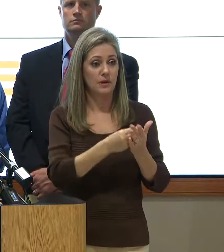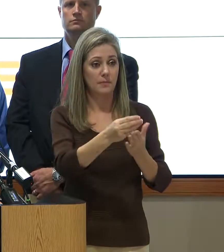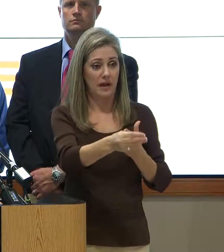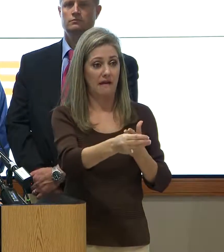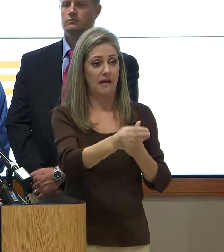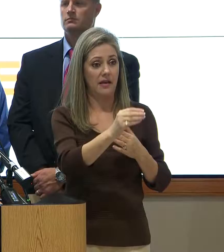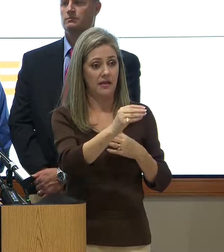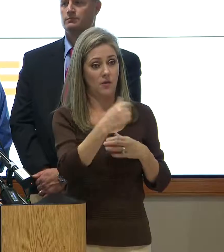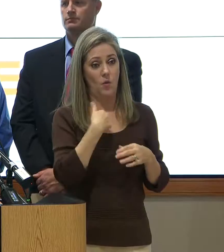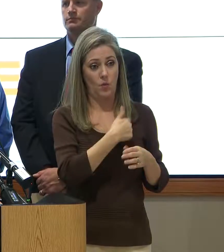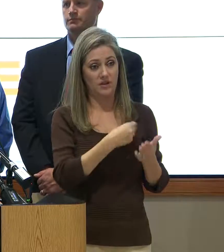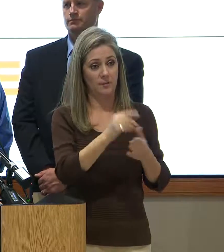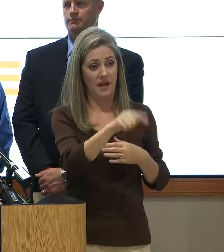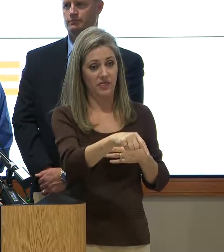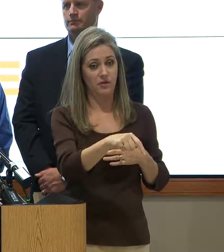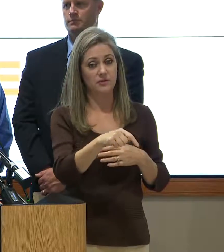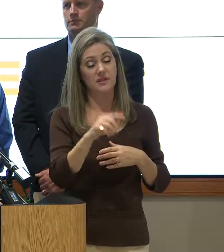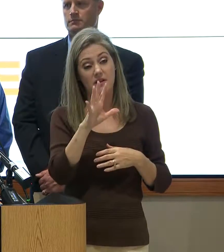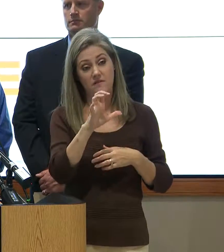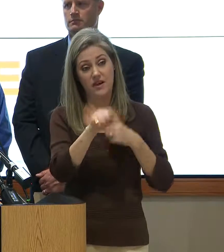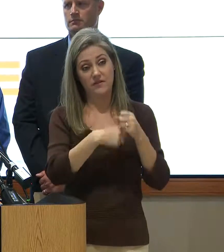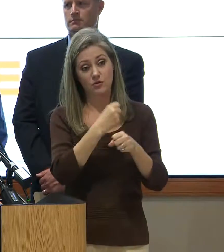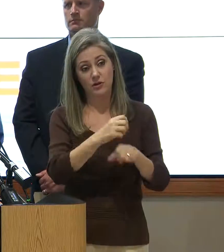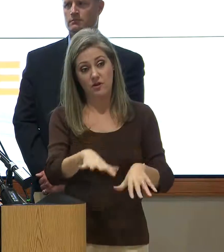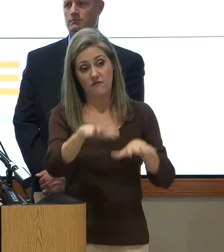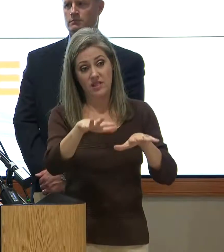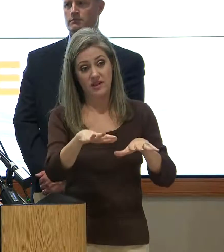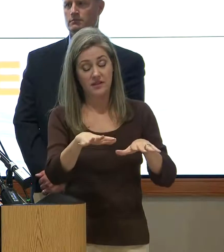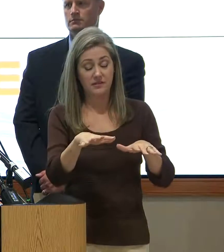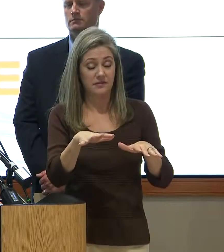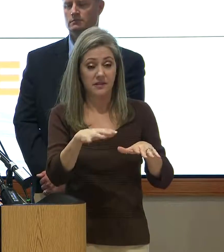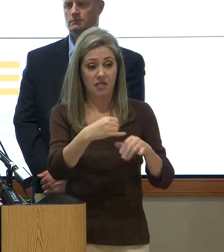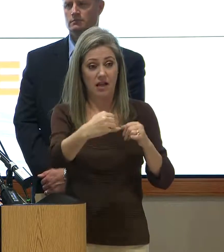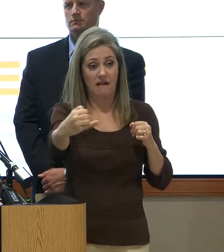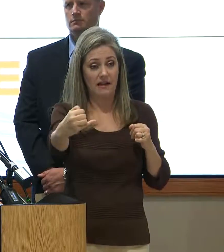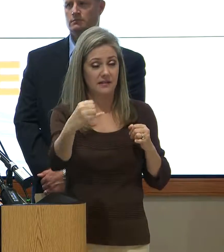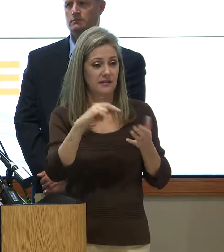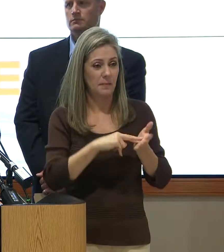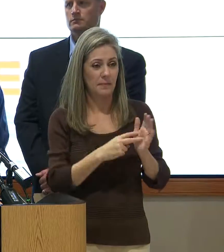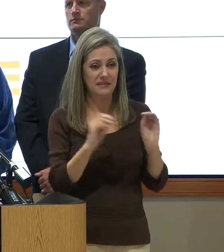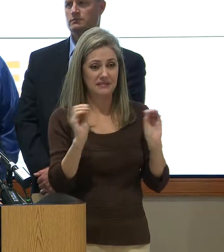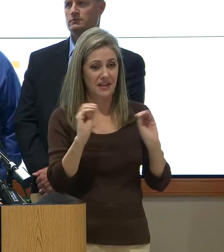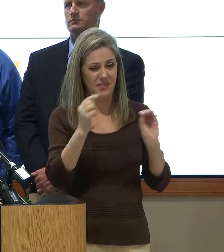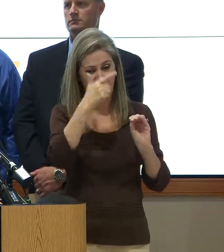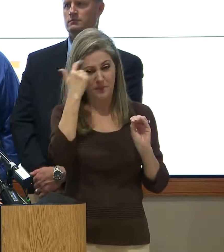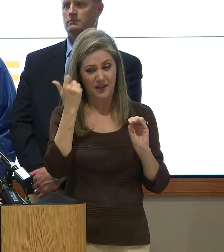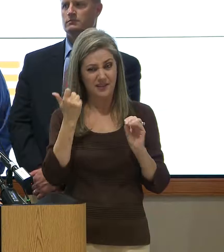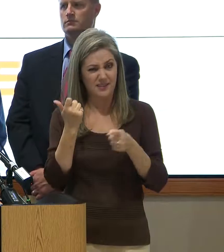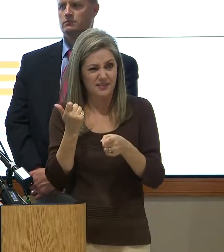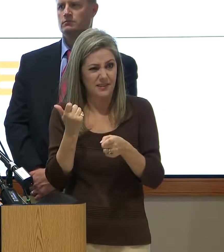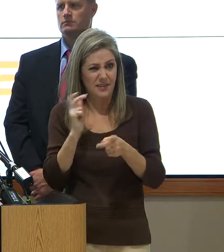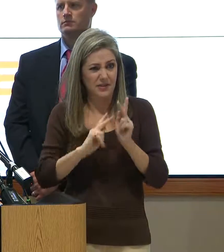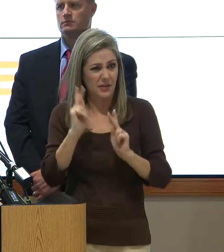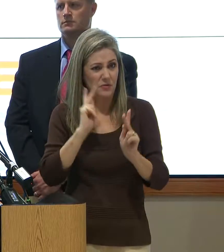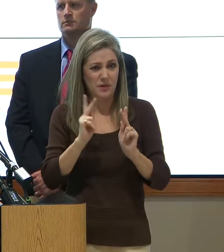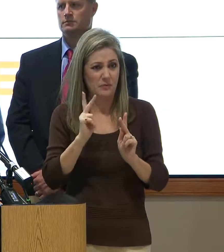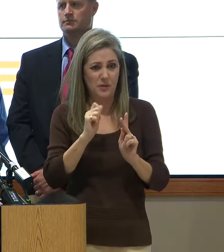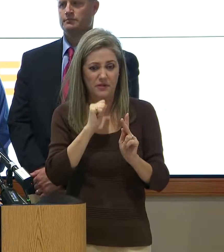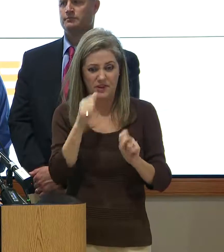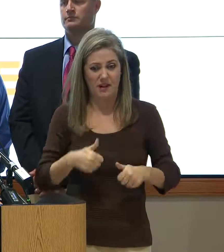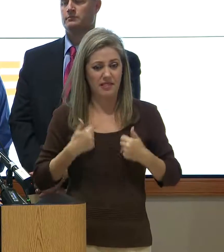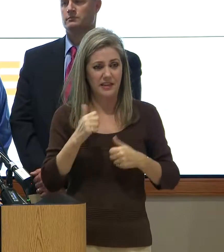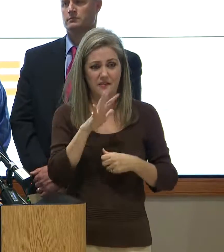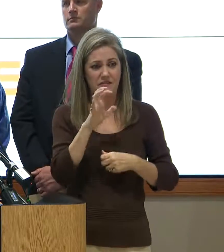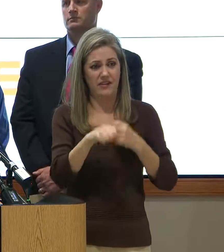that's just me speaking. That 500-year line obviously means nothing because none of those people have lived there 500 years, and they've been flooded several times.